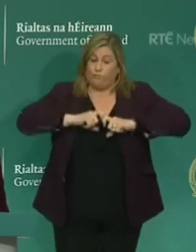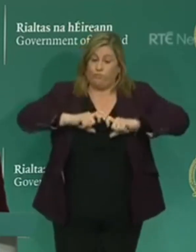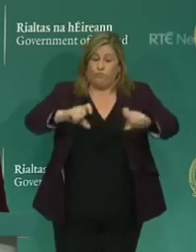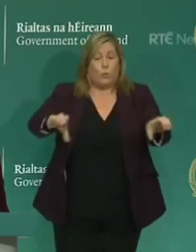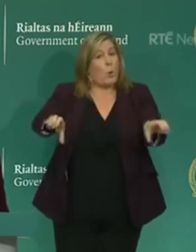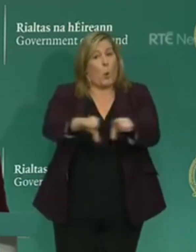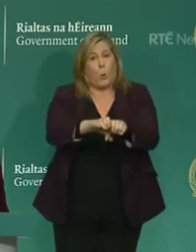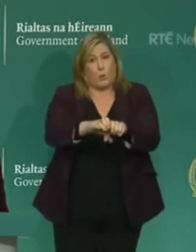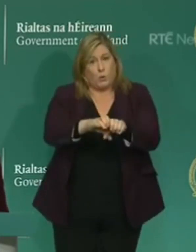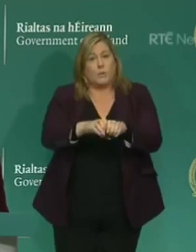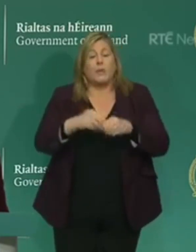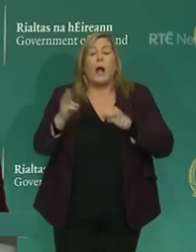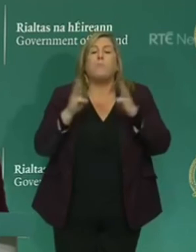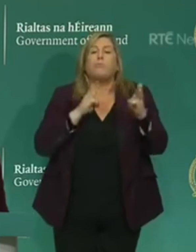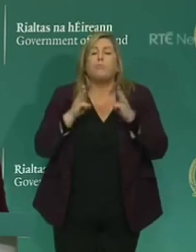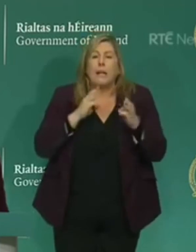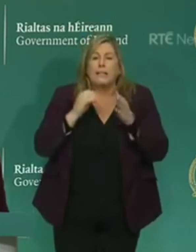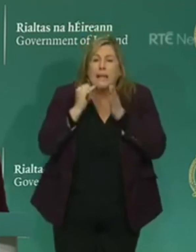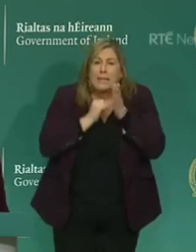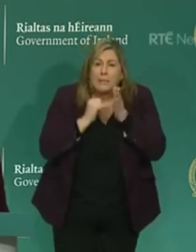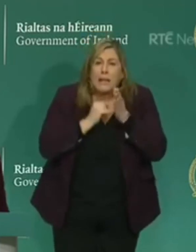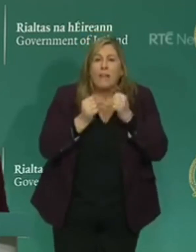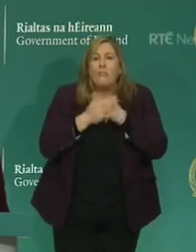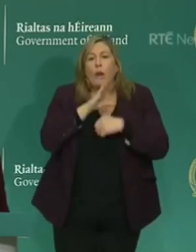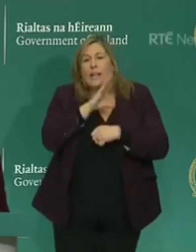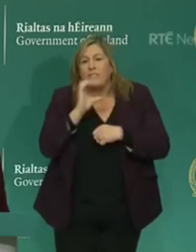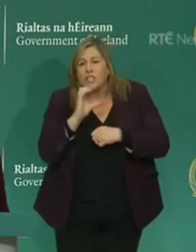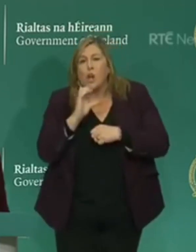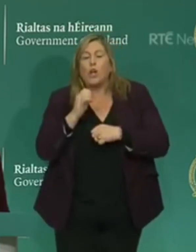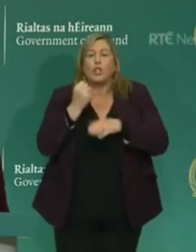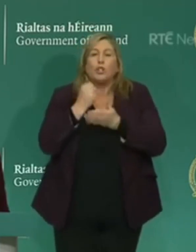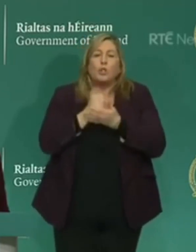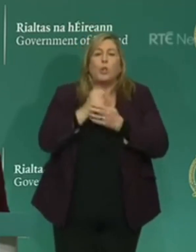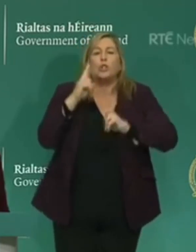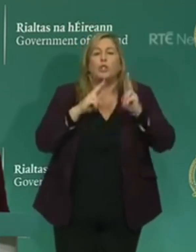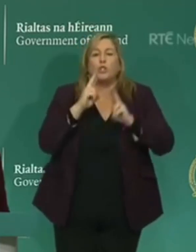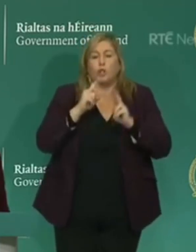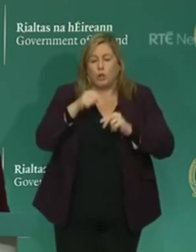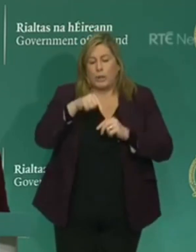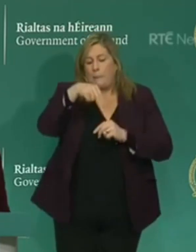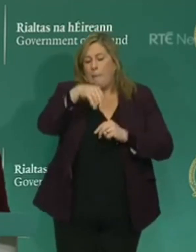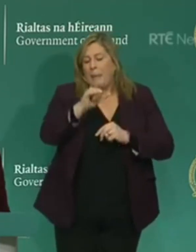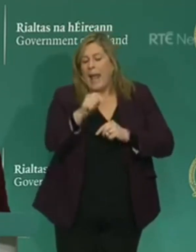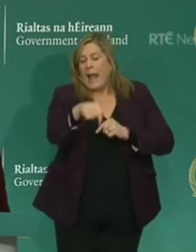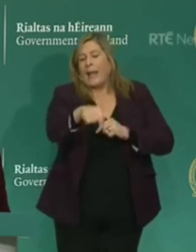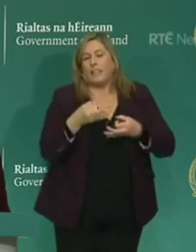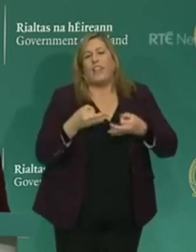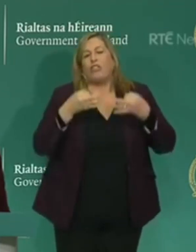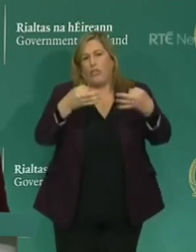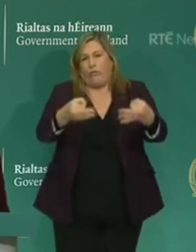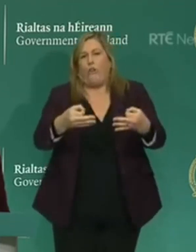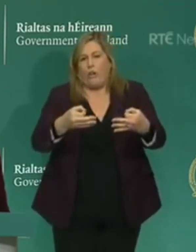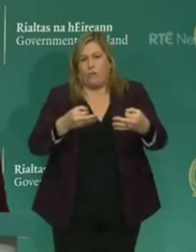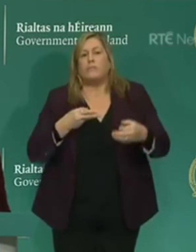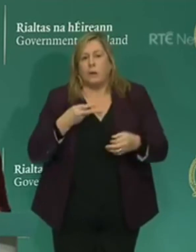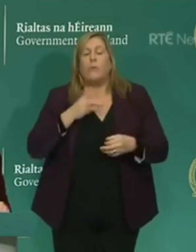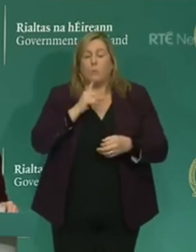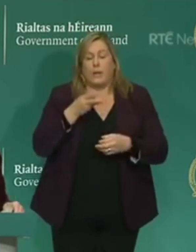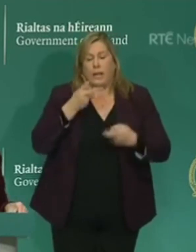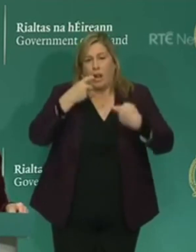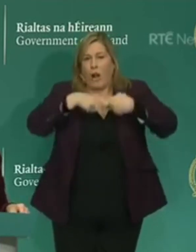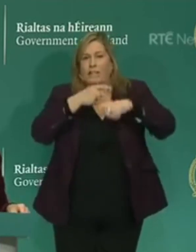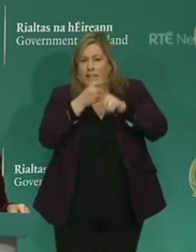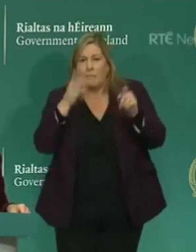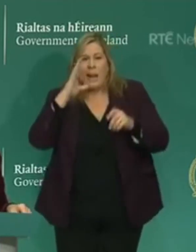Practical examinations for Leaving Cert students, which were due to be held in May, are deferred, and they will be rescheduled for late July,